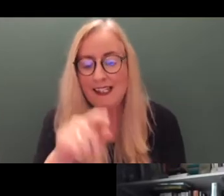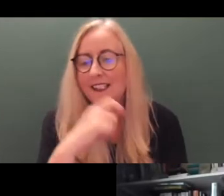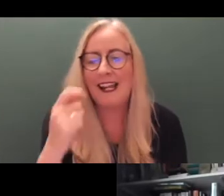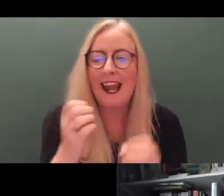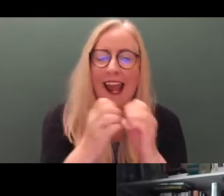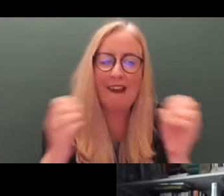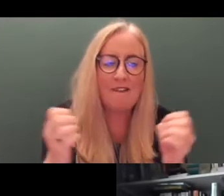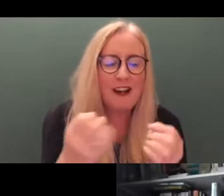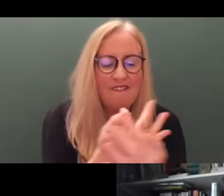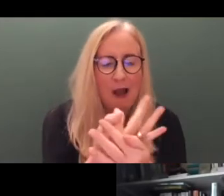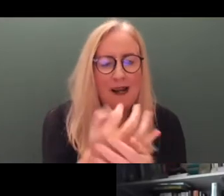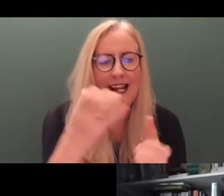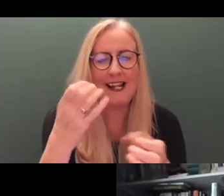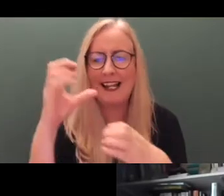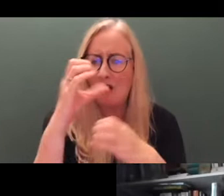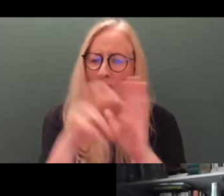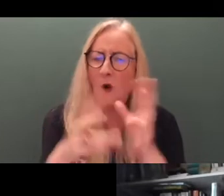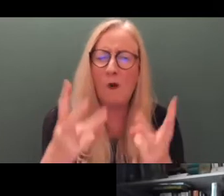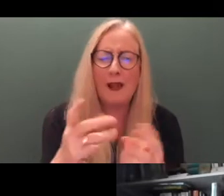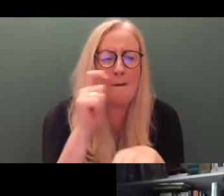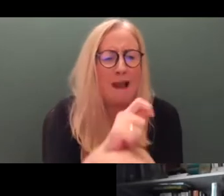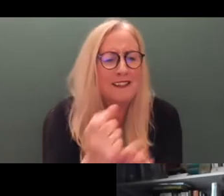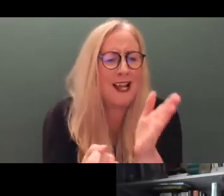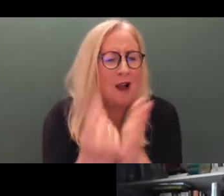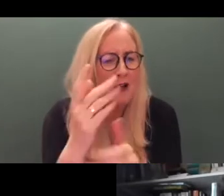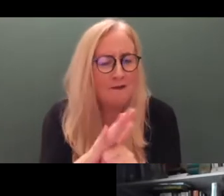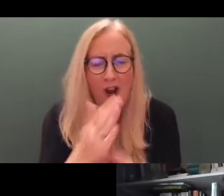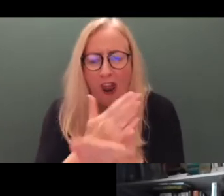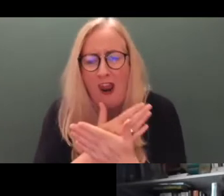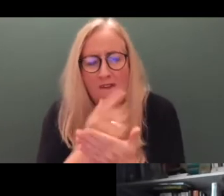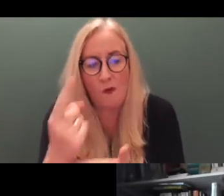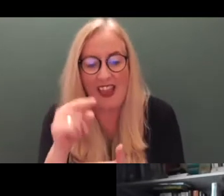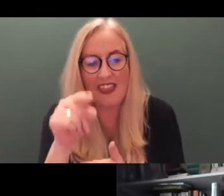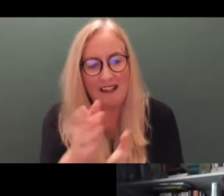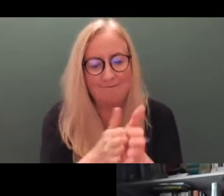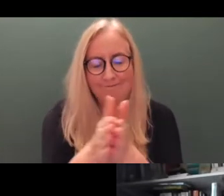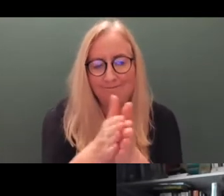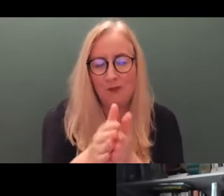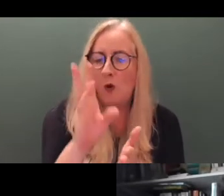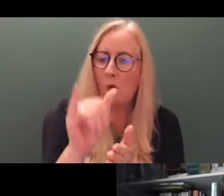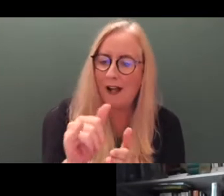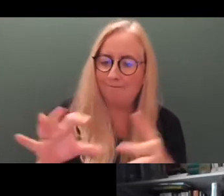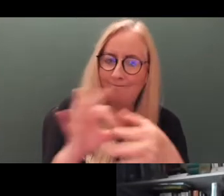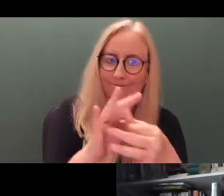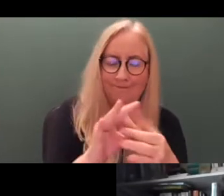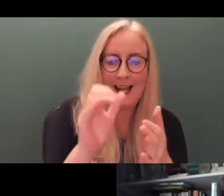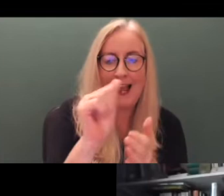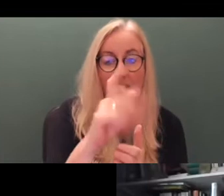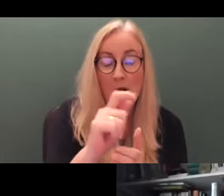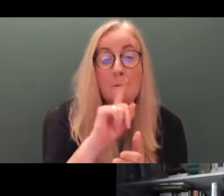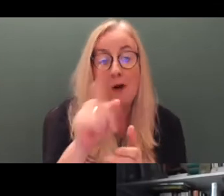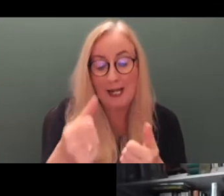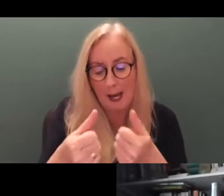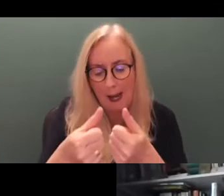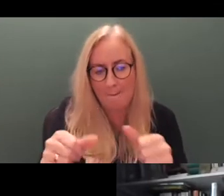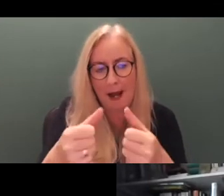carer wishes the best outcome for their loved one, and that is ultimately the motivation that underpins the Act. However, implementation is not